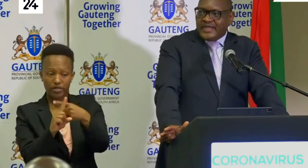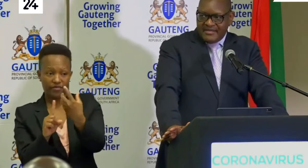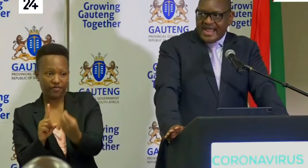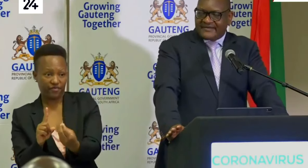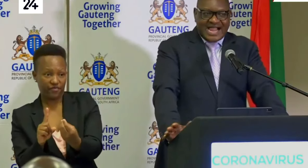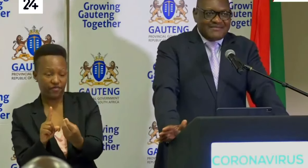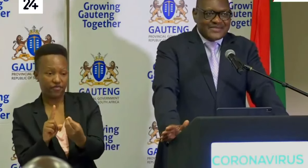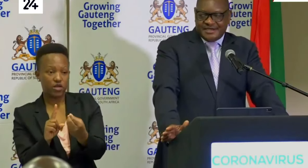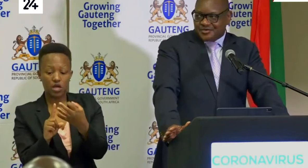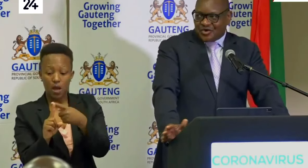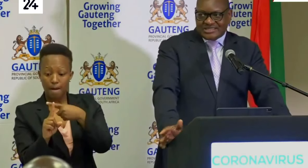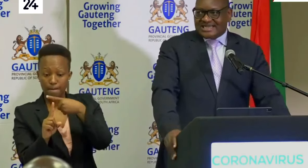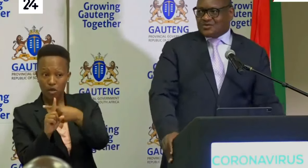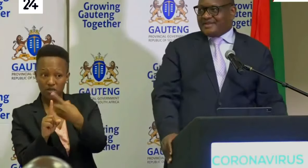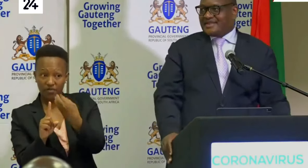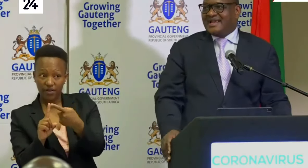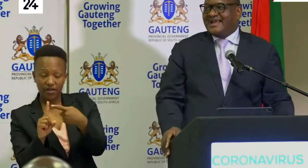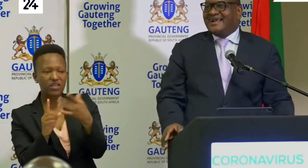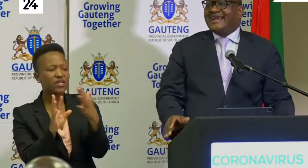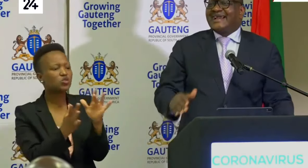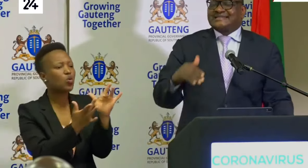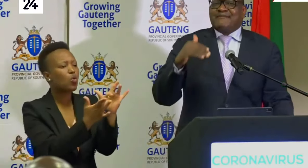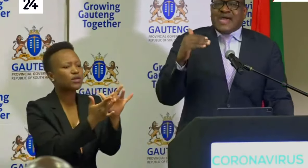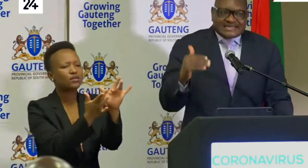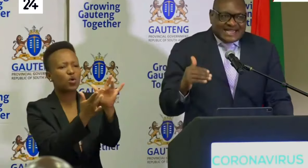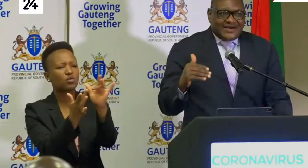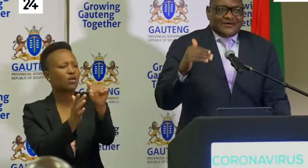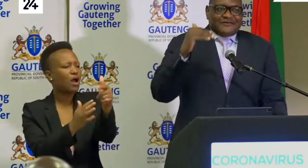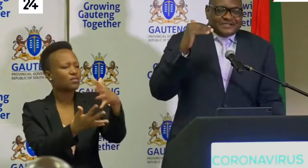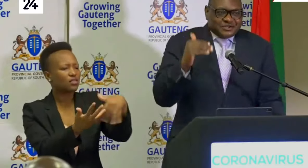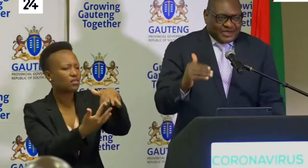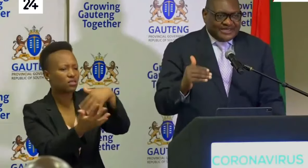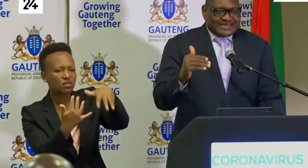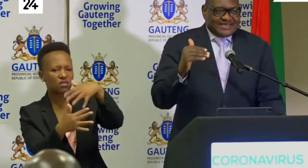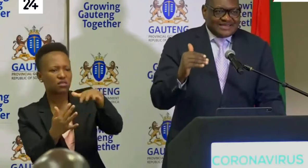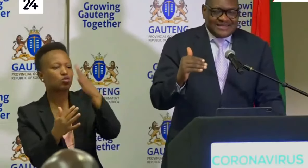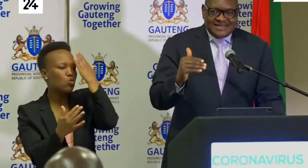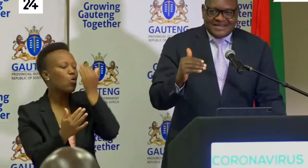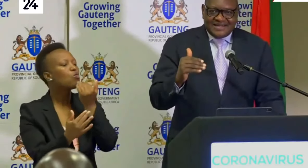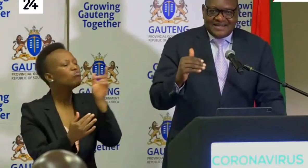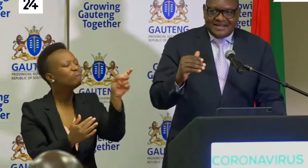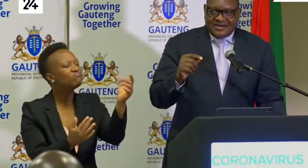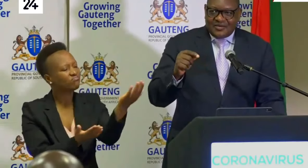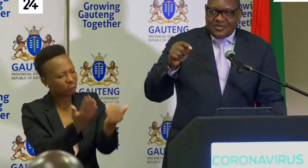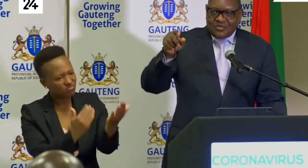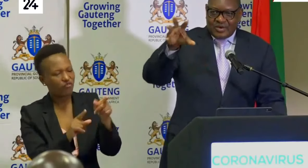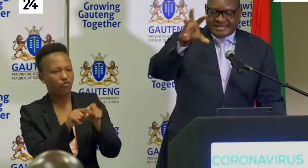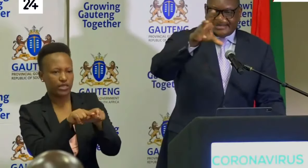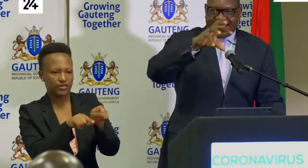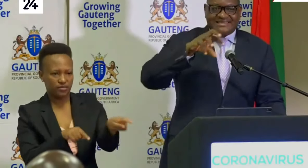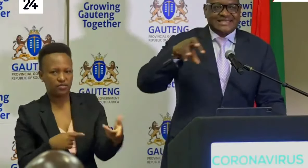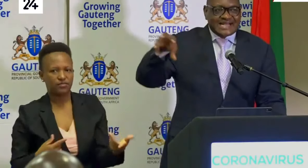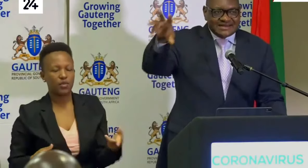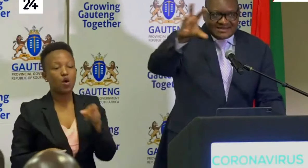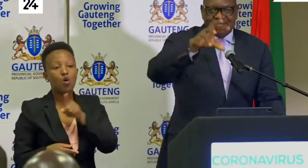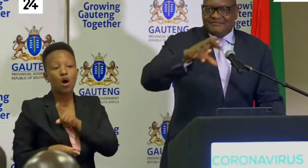they may have come into contact with. as a measure of ensuring that we